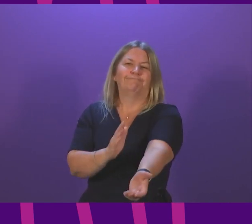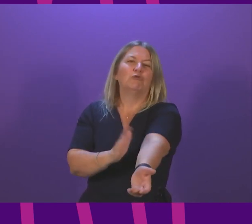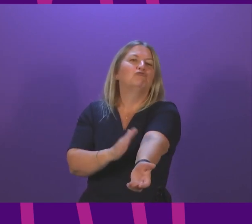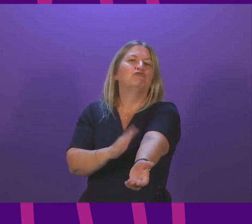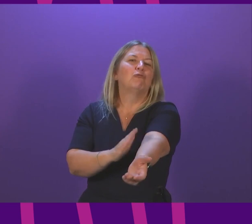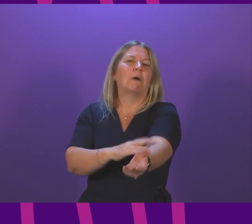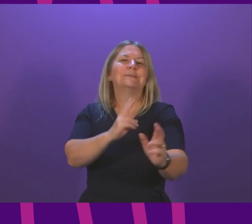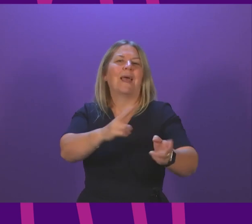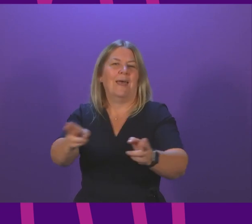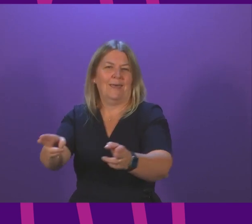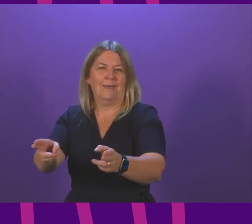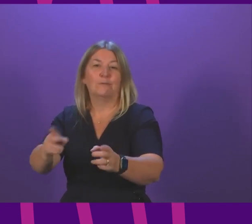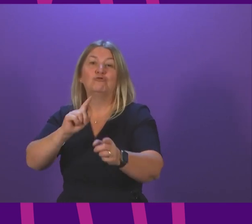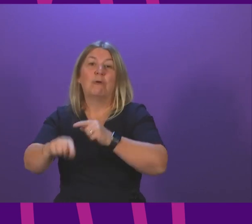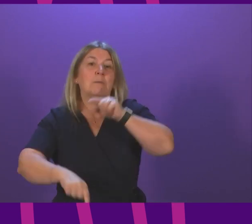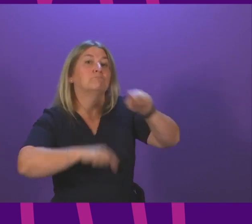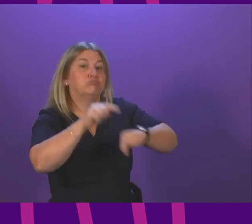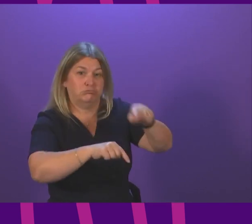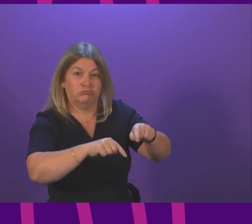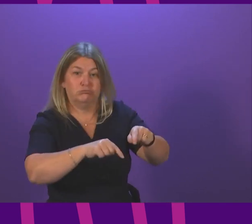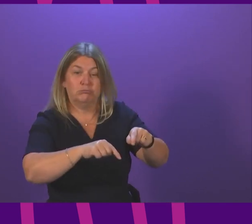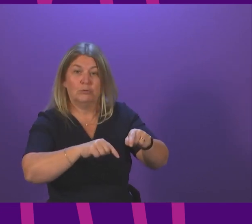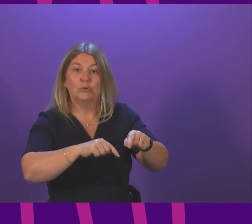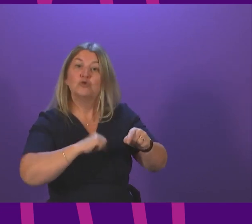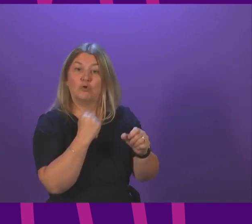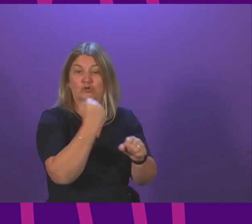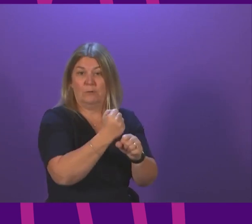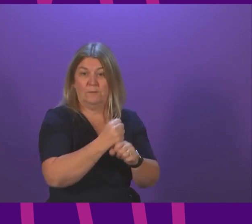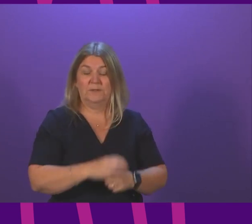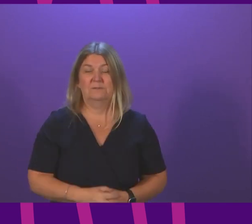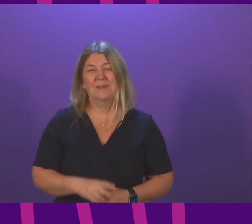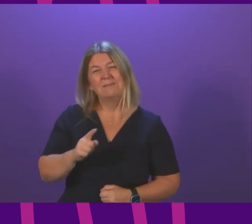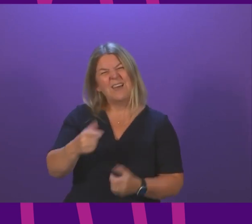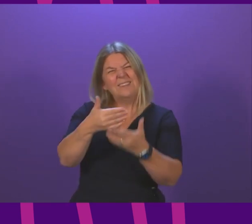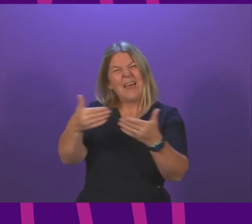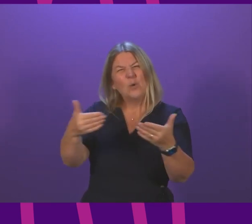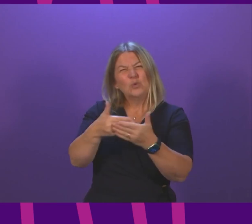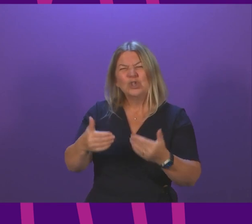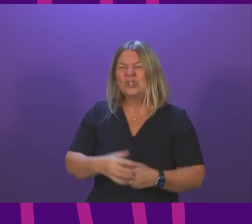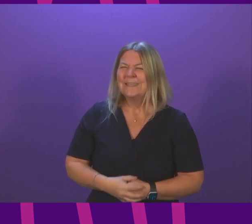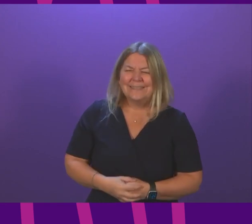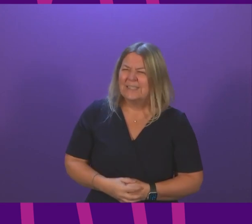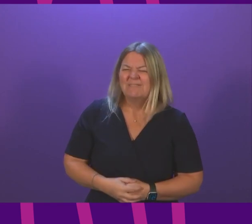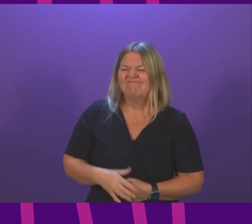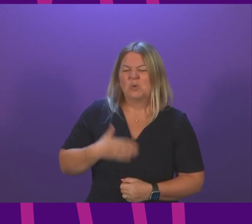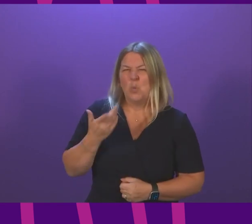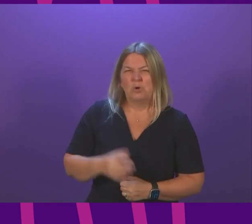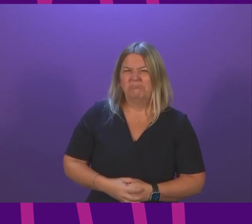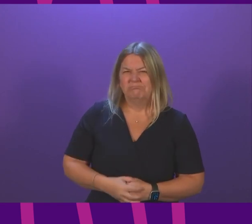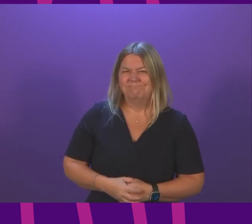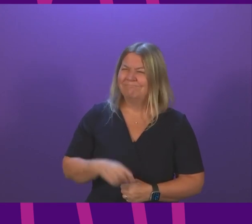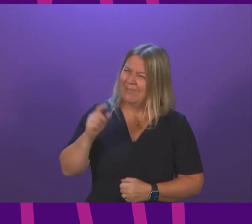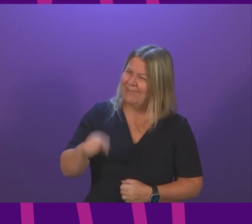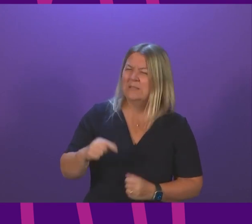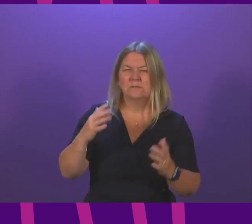Scottish Government That kind of language presenting officer goes beyond the robust debate we want in this chamber and to those of